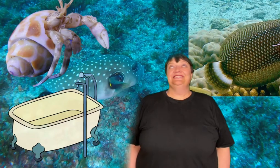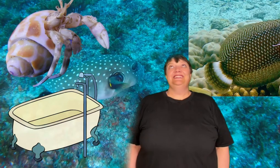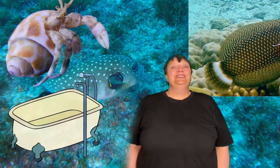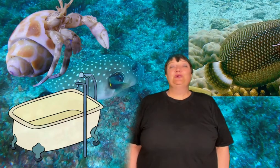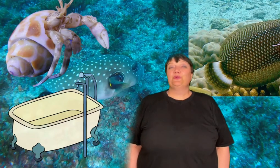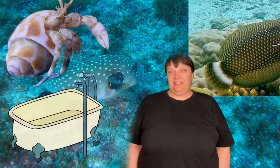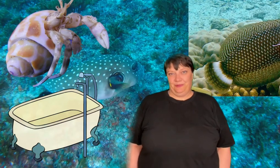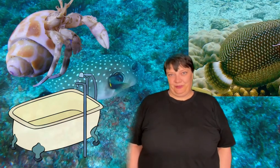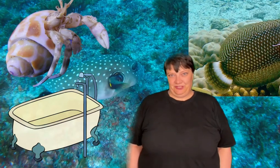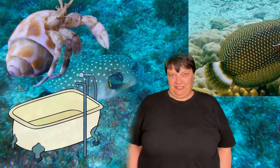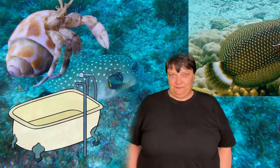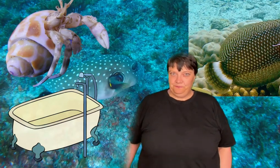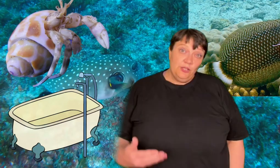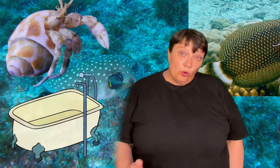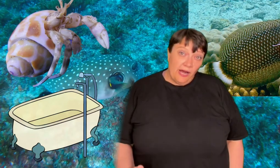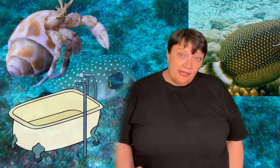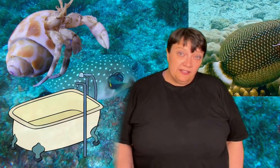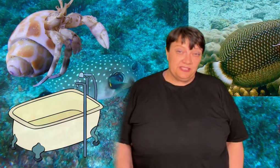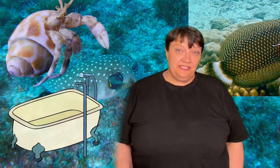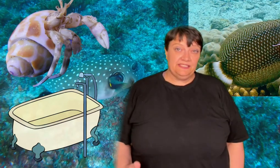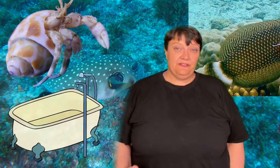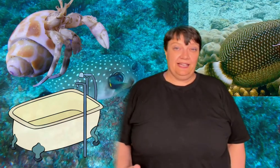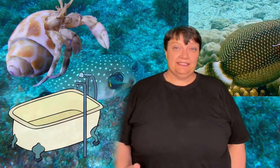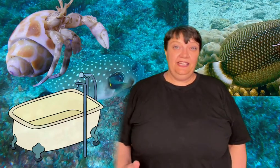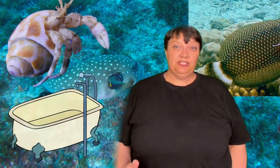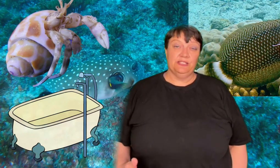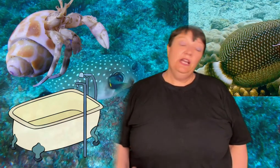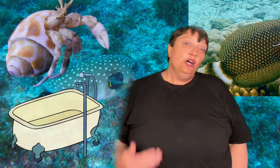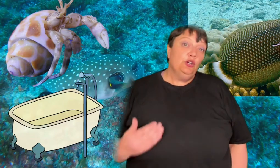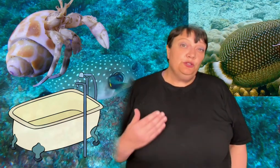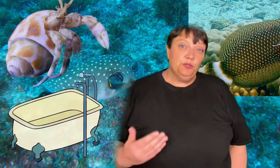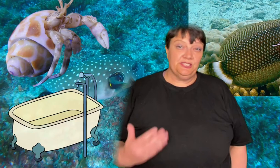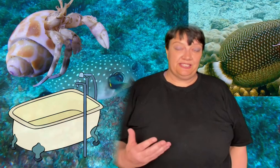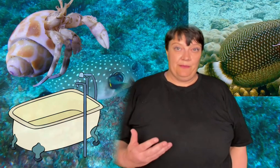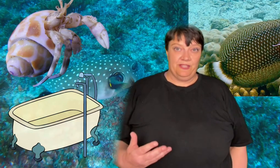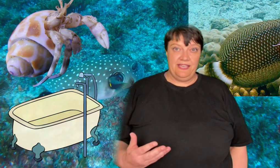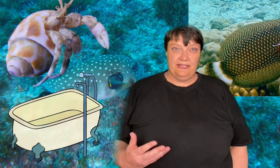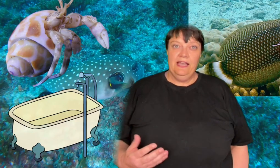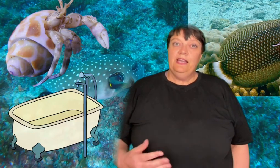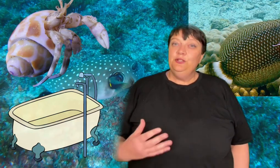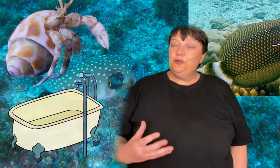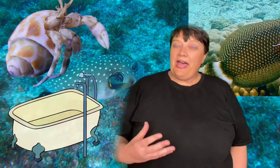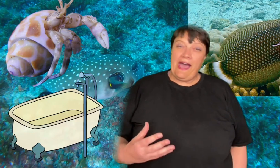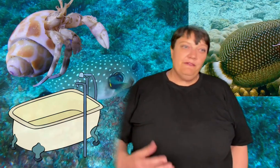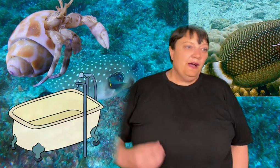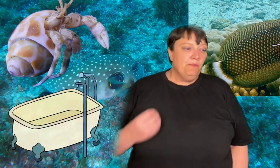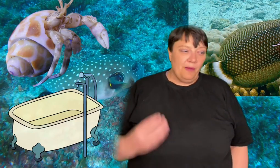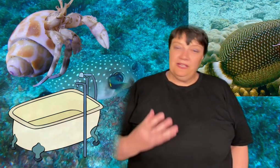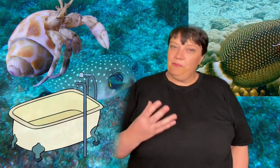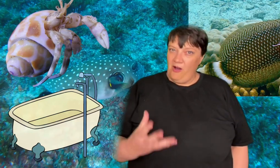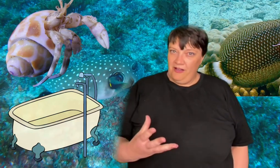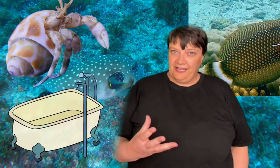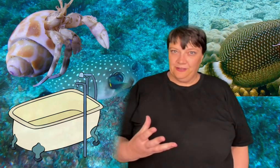It is incredible to see. Your undersea civilization could do the same thing. You could have